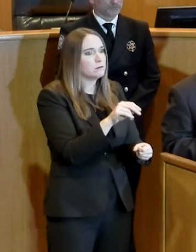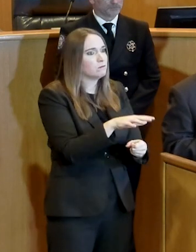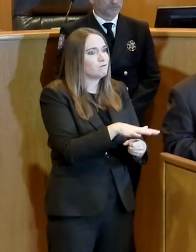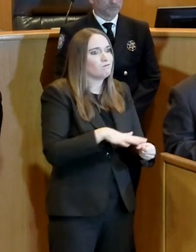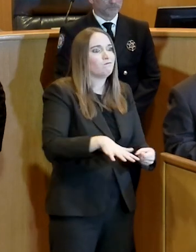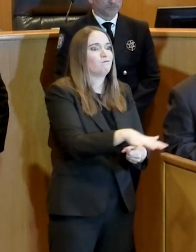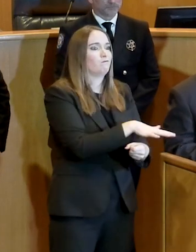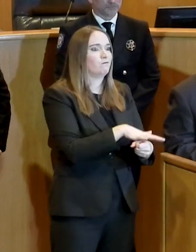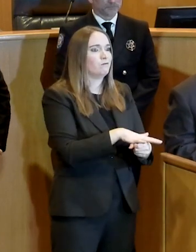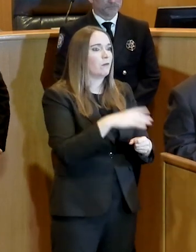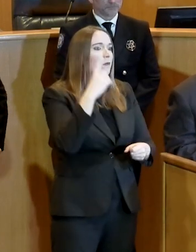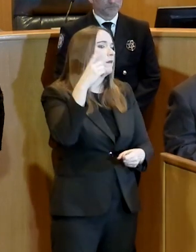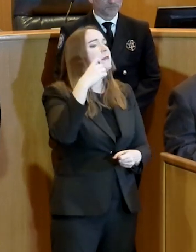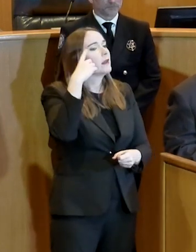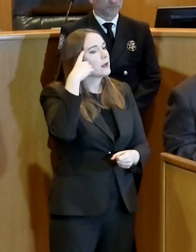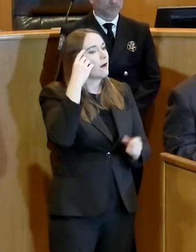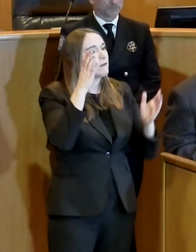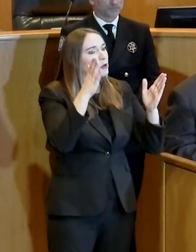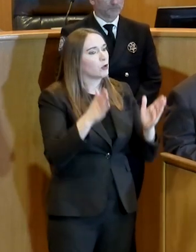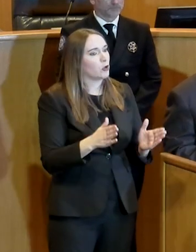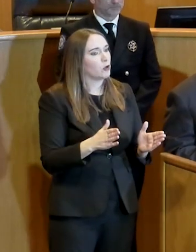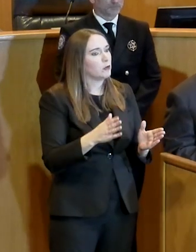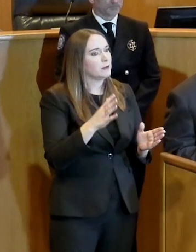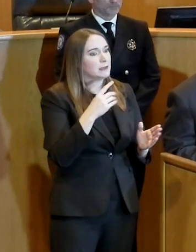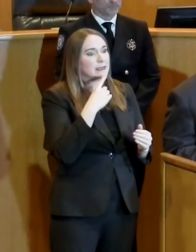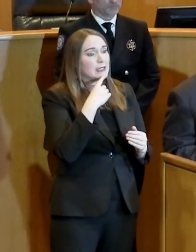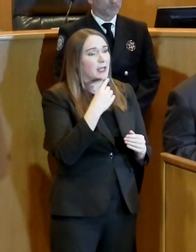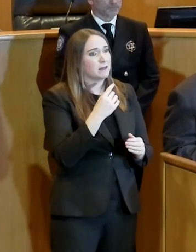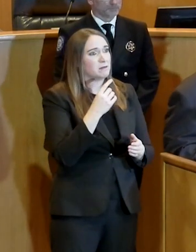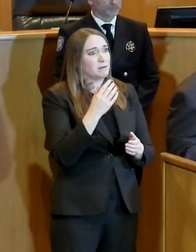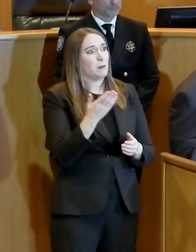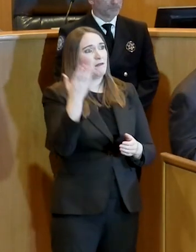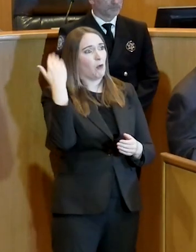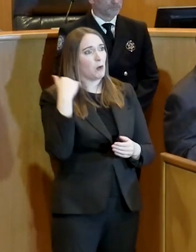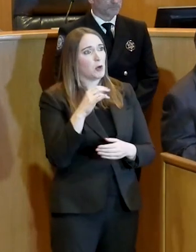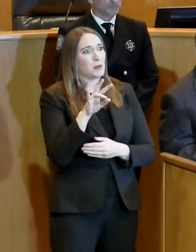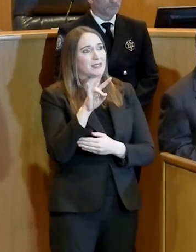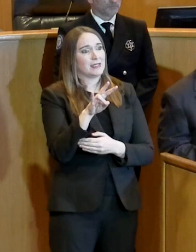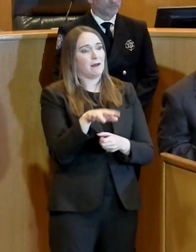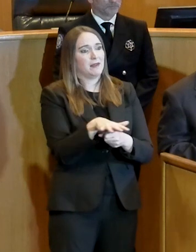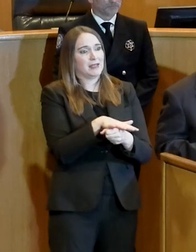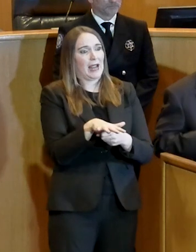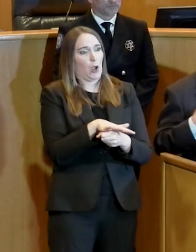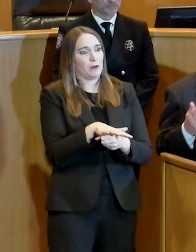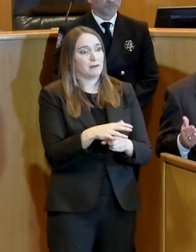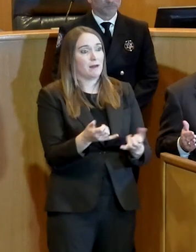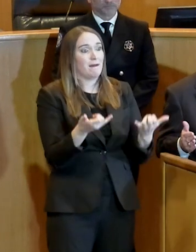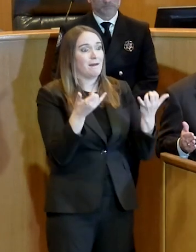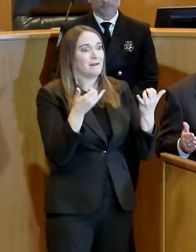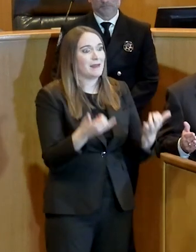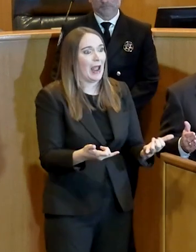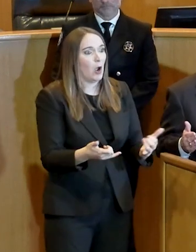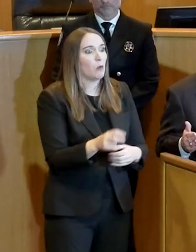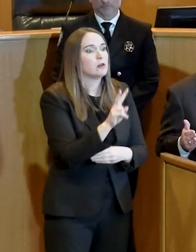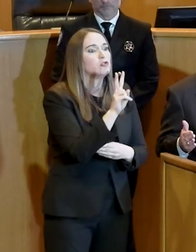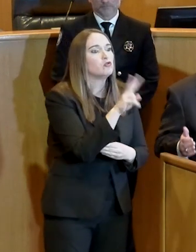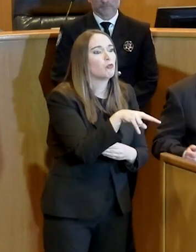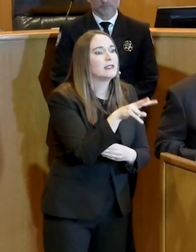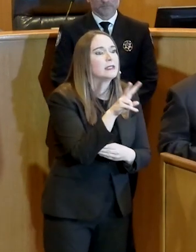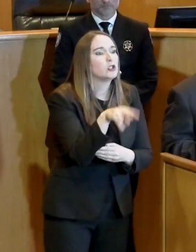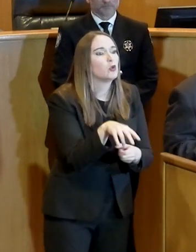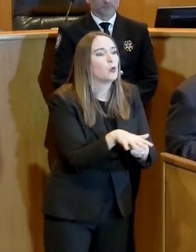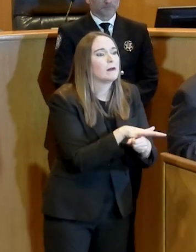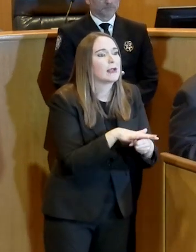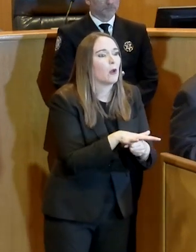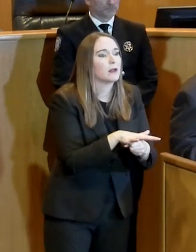it was basically in seven counties. Today, it's in, I believe, 22 counties. So it's tripled in a